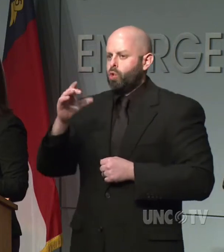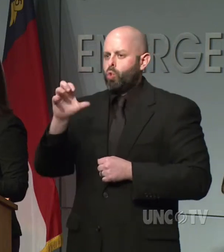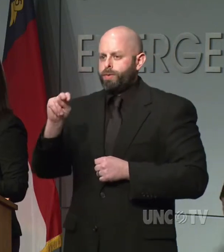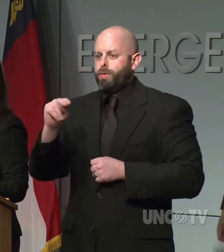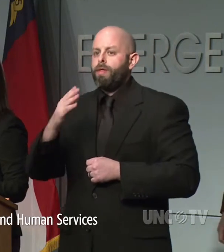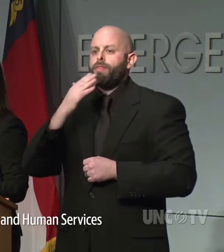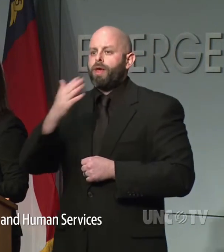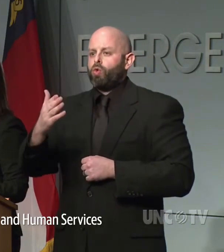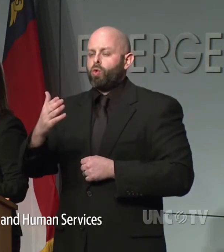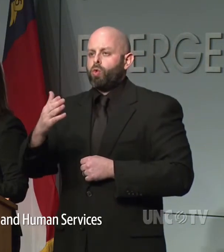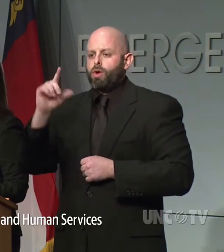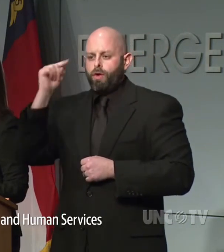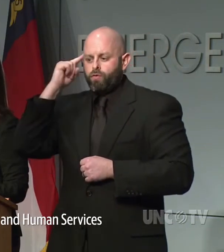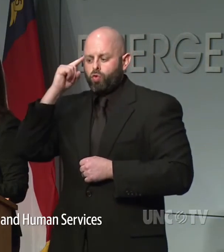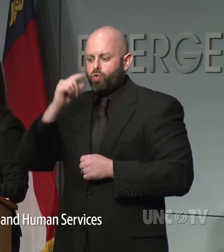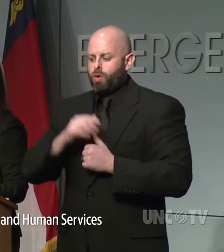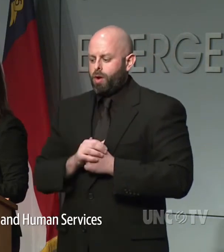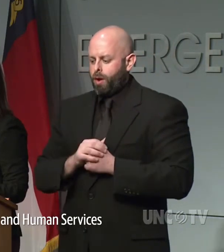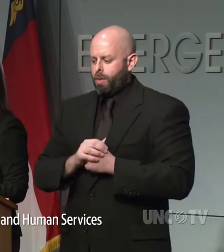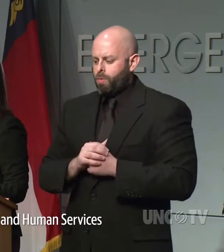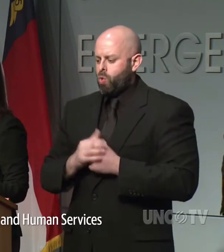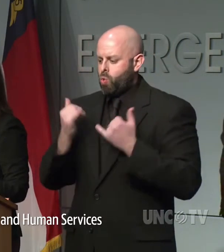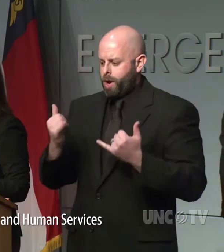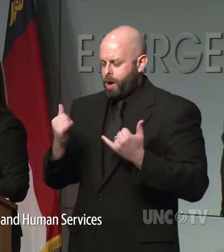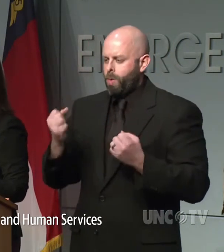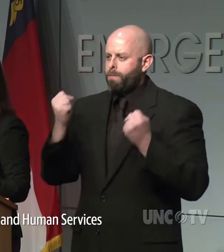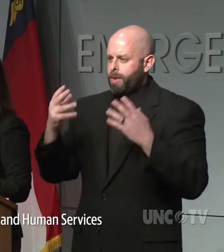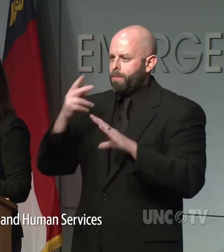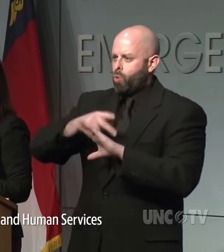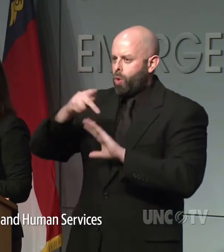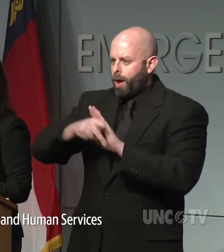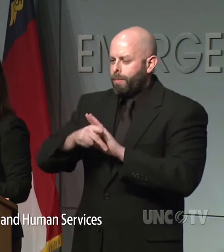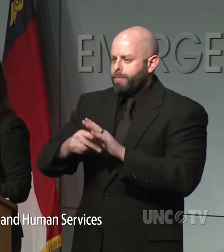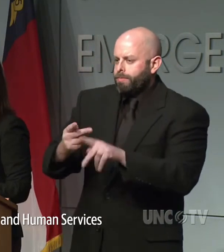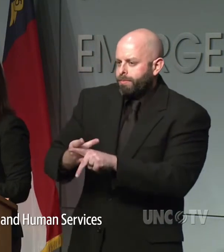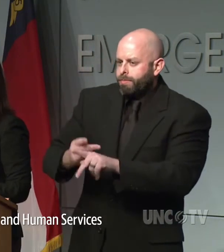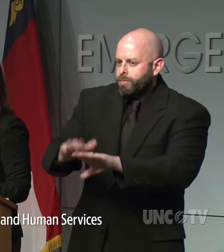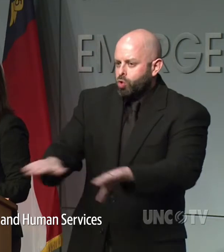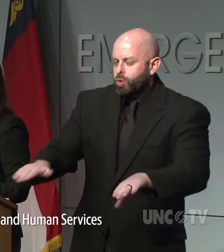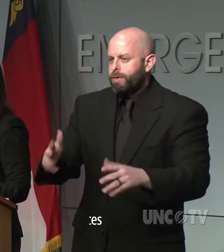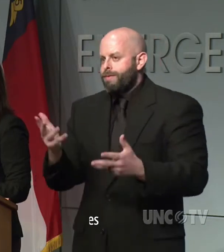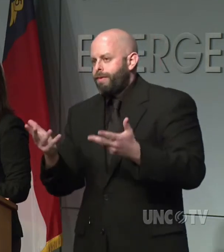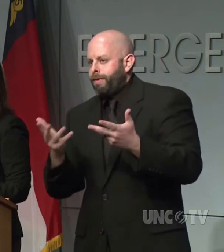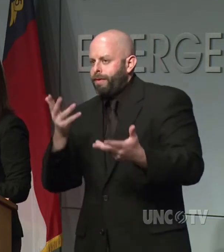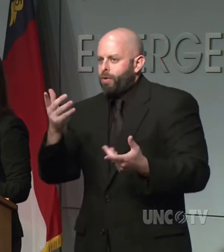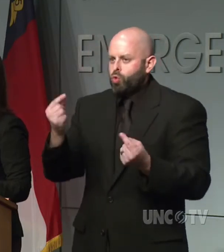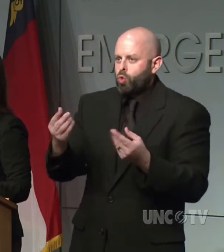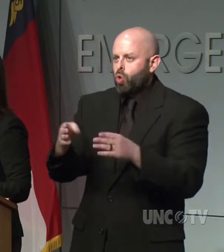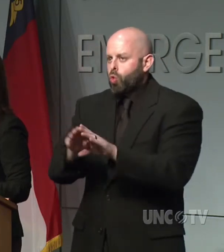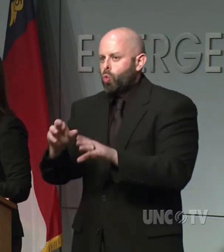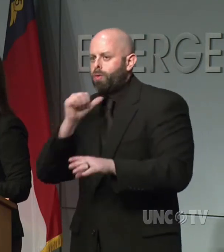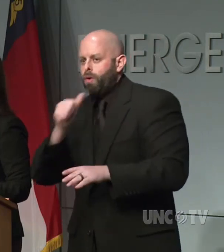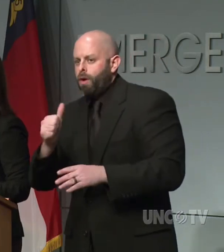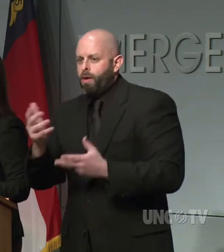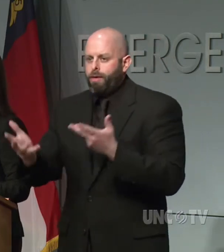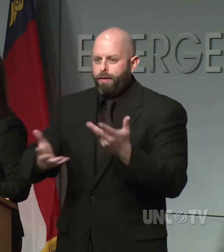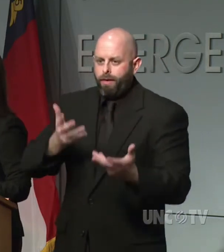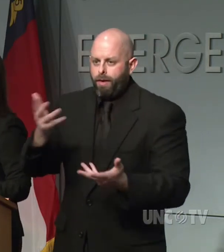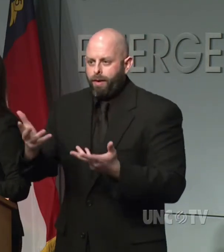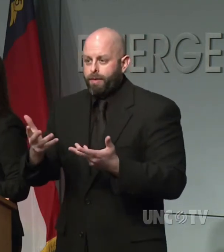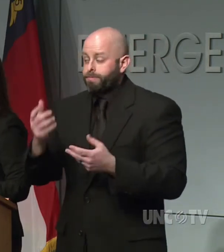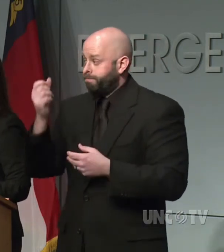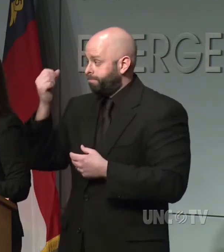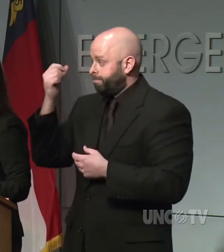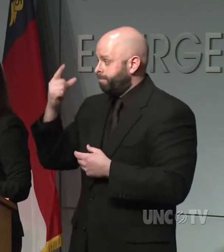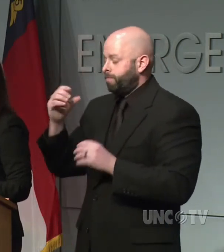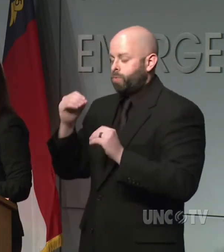Many child care programs are weighing decisions on staying open or to close programs and the truth is there is no right